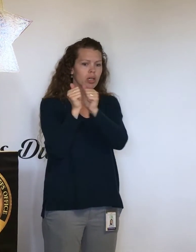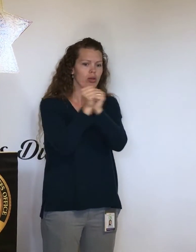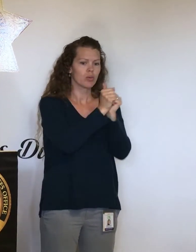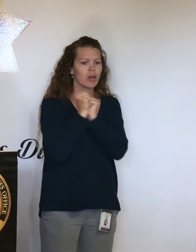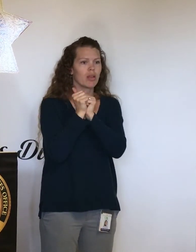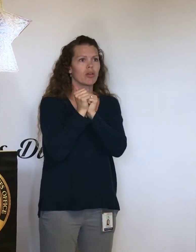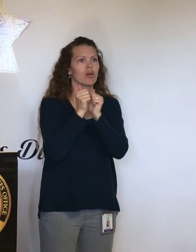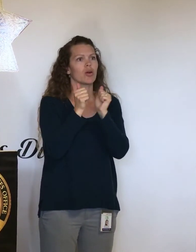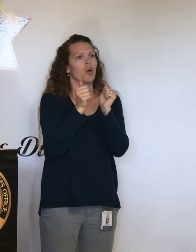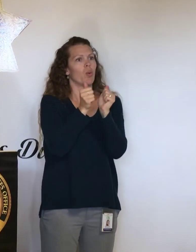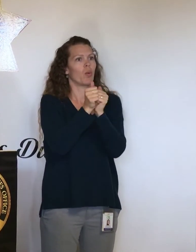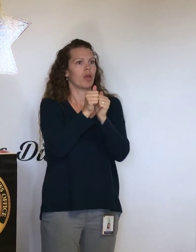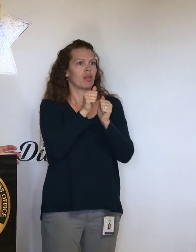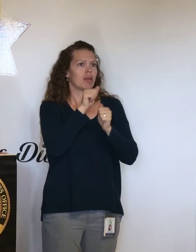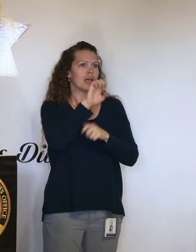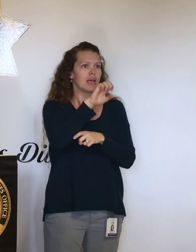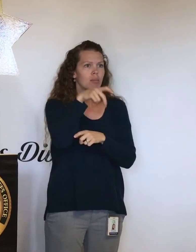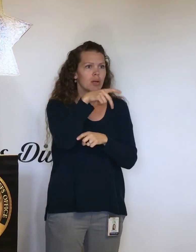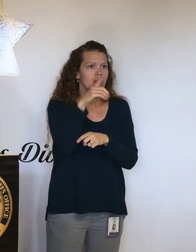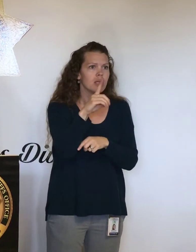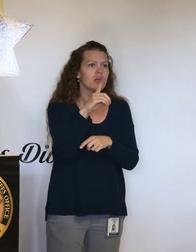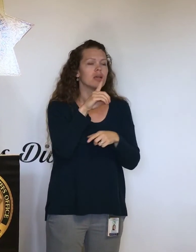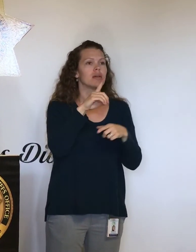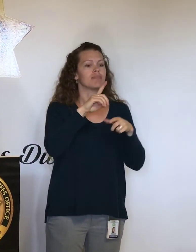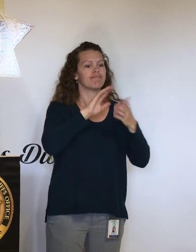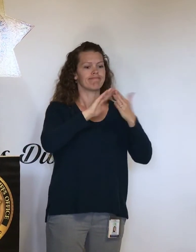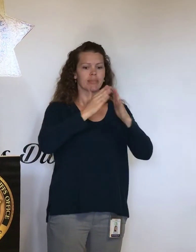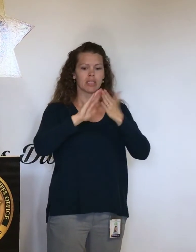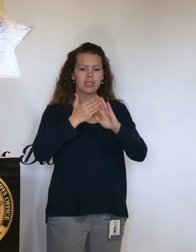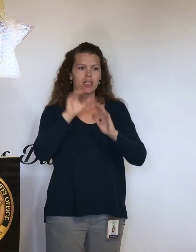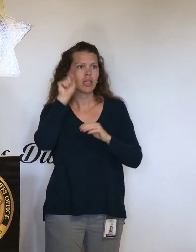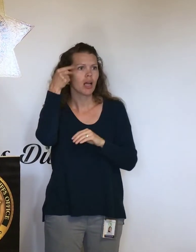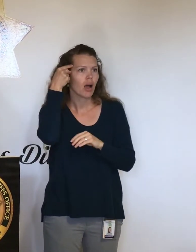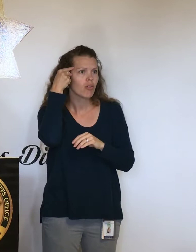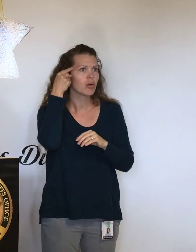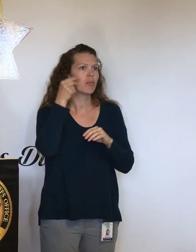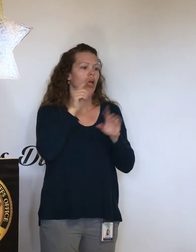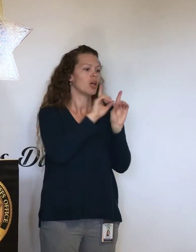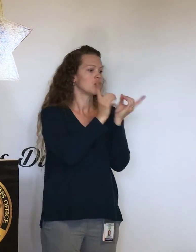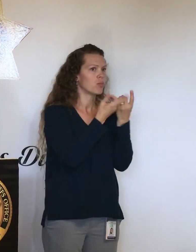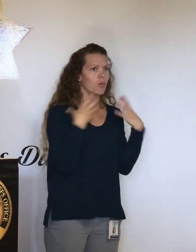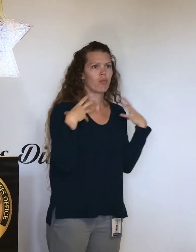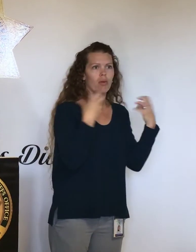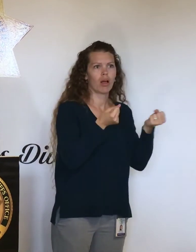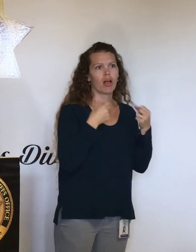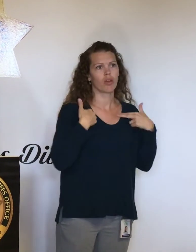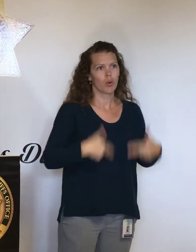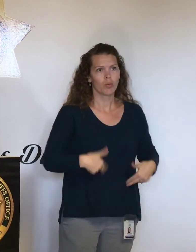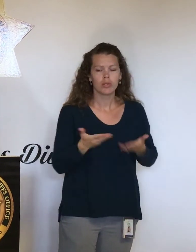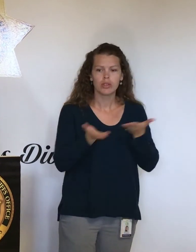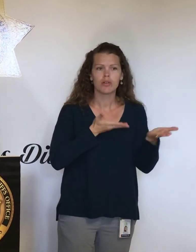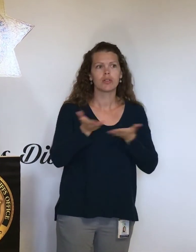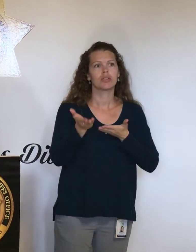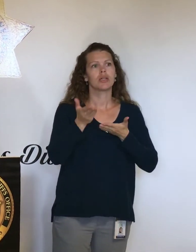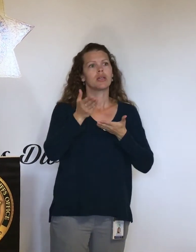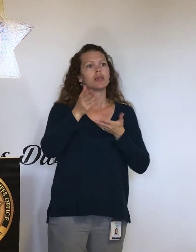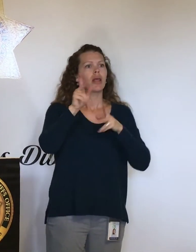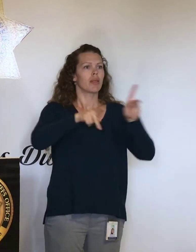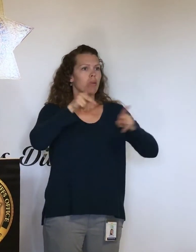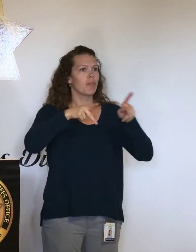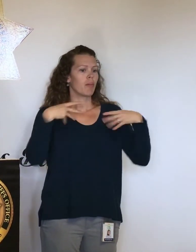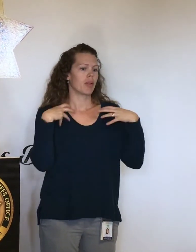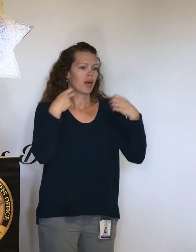County Fire, Eureka Police Department, all the city governments, Cal Fire, our Department of Health Services, and Public Health Director.